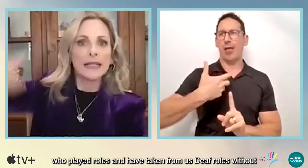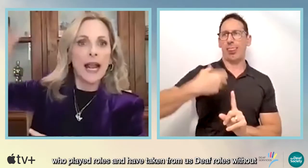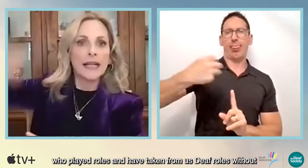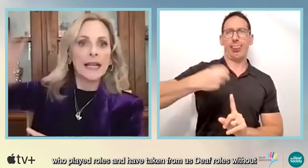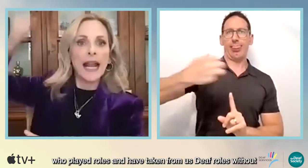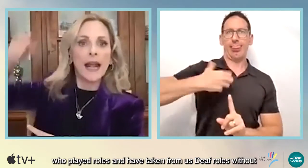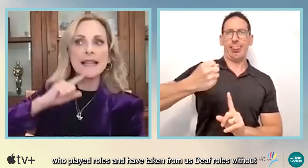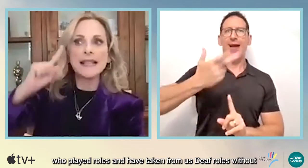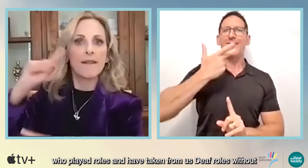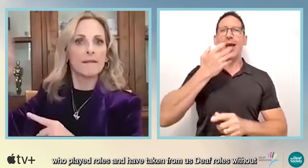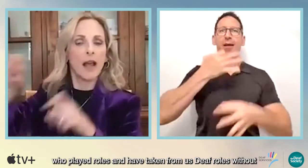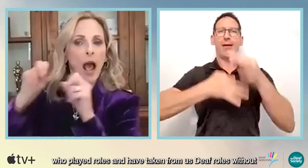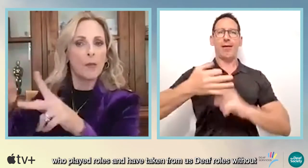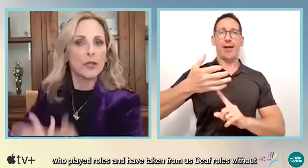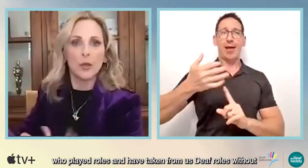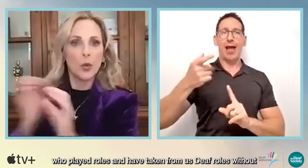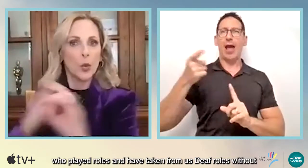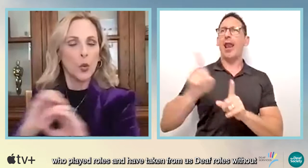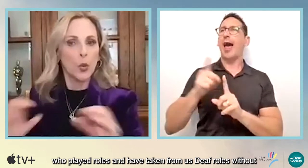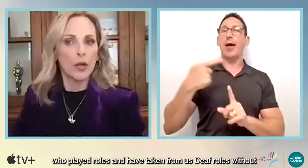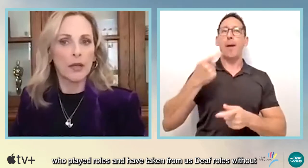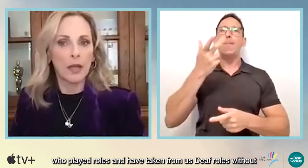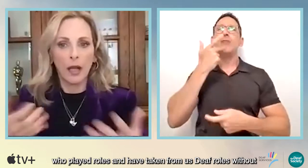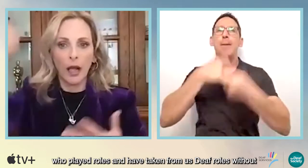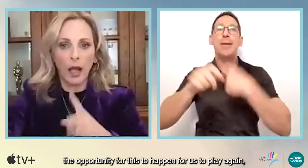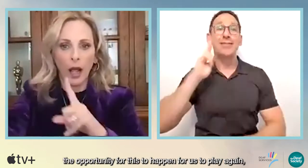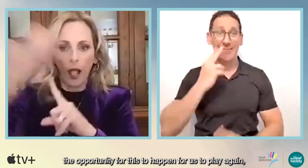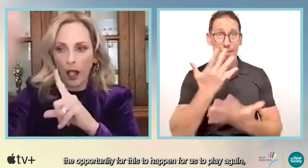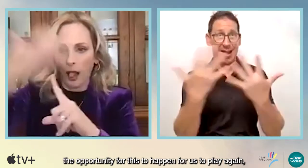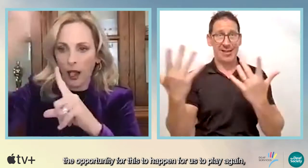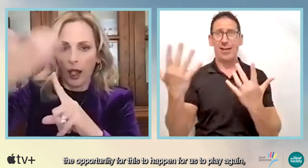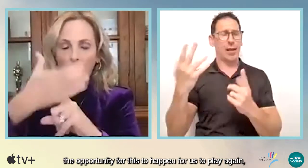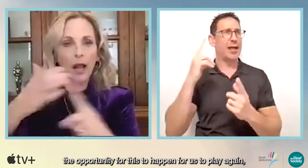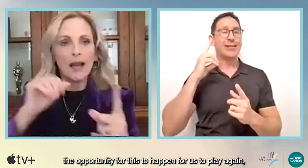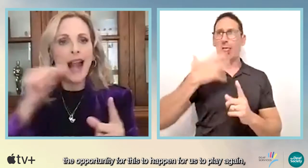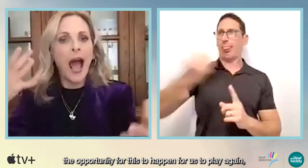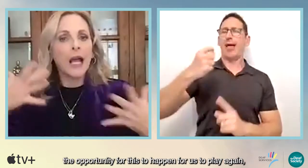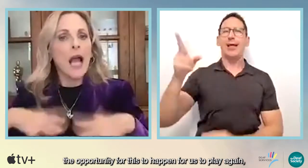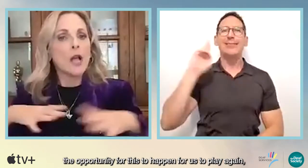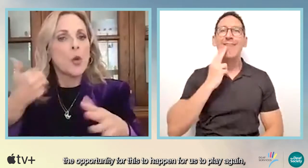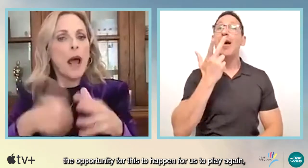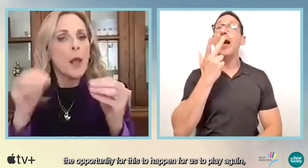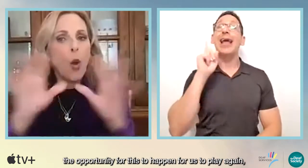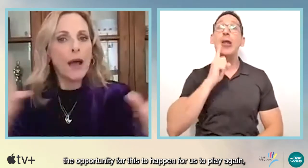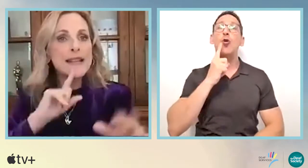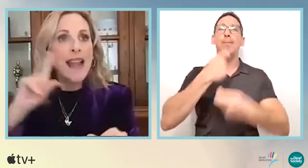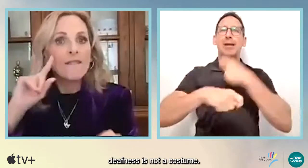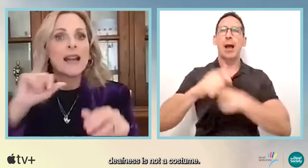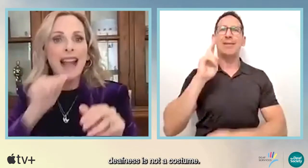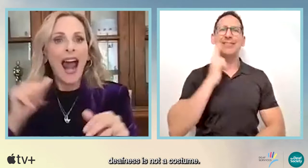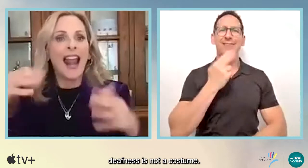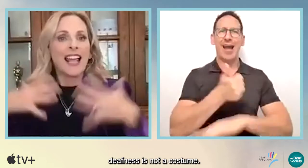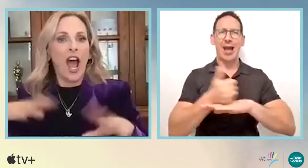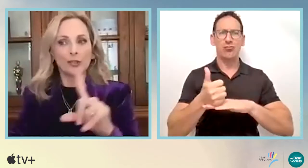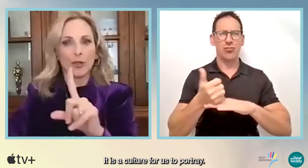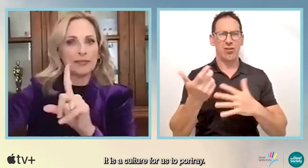have taken from us deaf roles without the opportunity for this to happen, for us to play. Again, deafness is